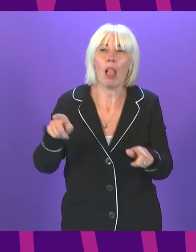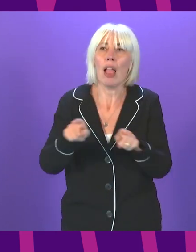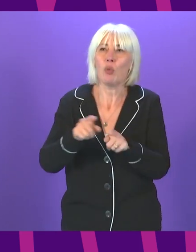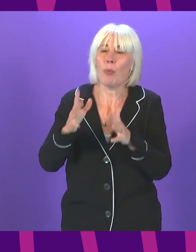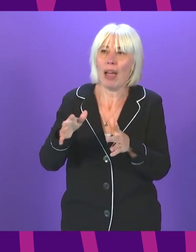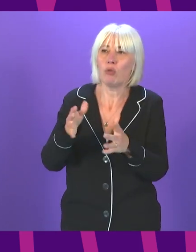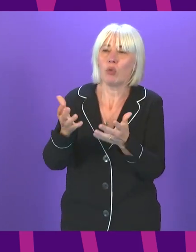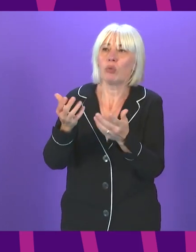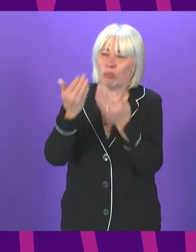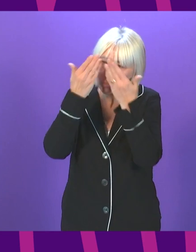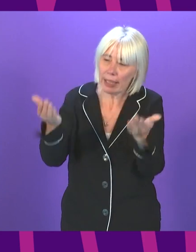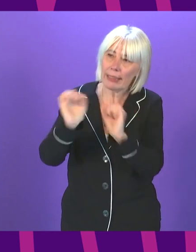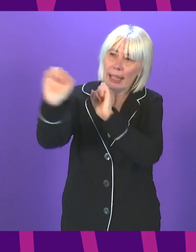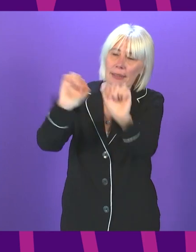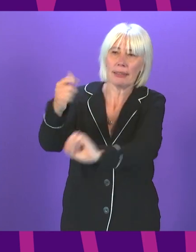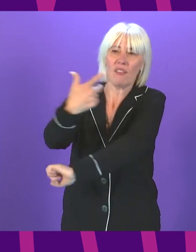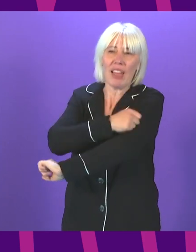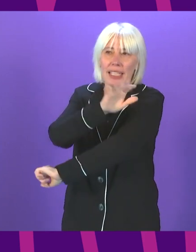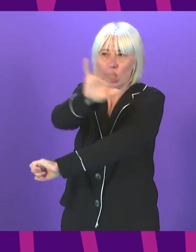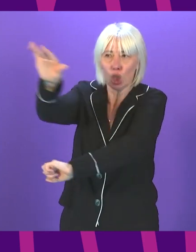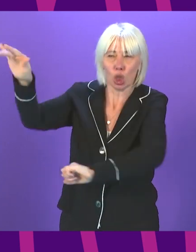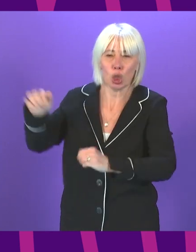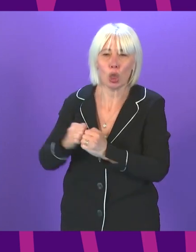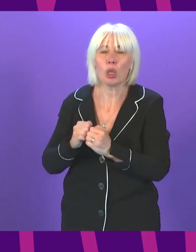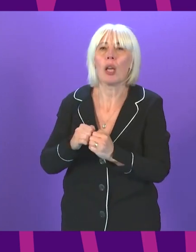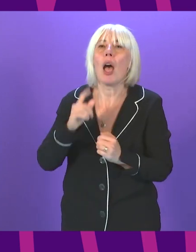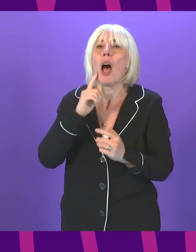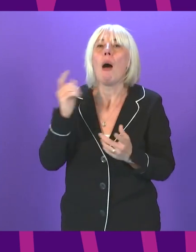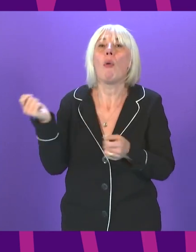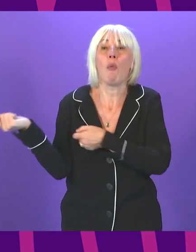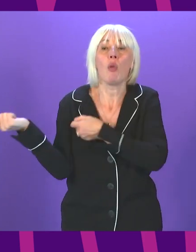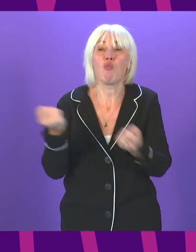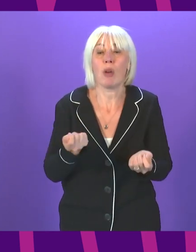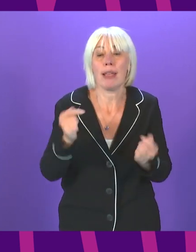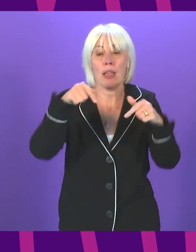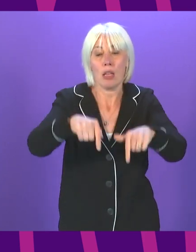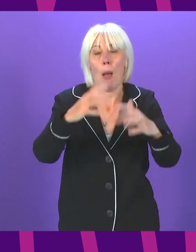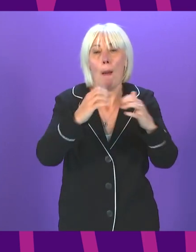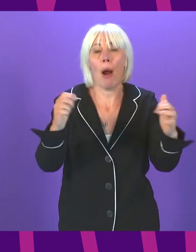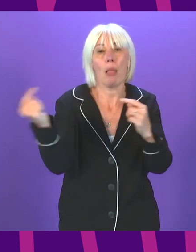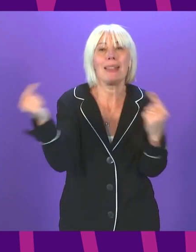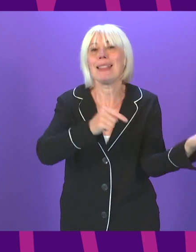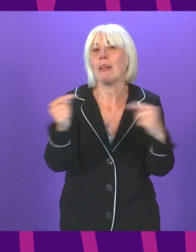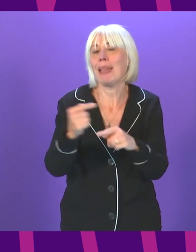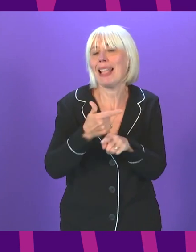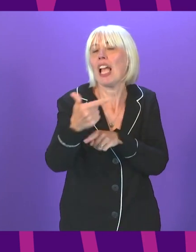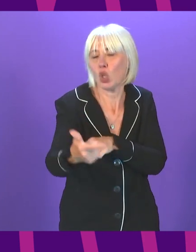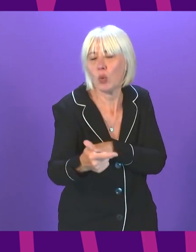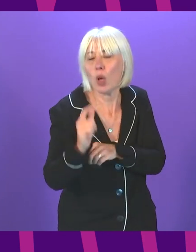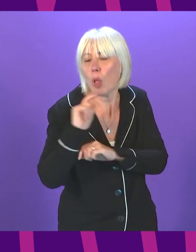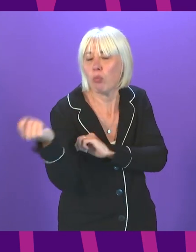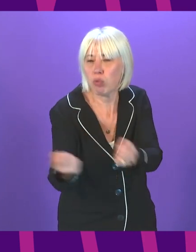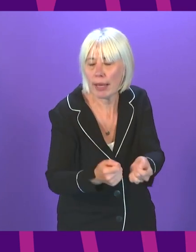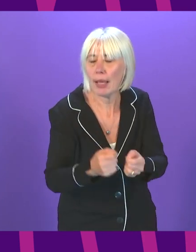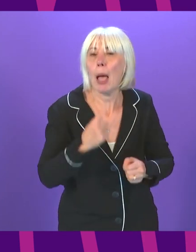will have a part to play there. We will set out more detail when we bring these proposals to Parliament for debate next week. But I would encourage any